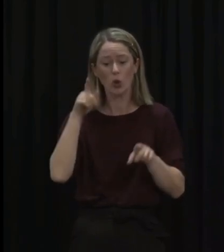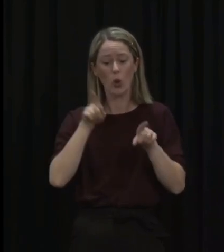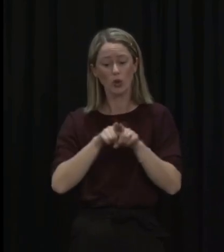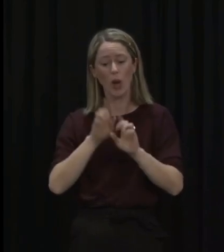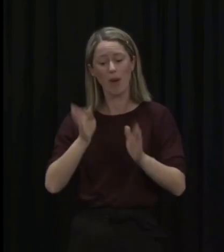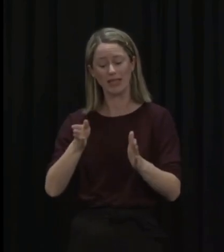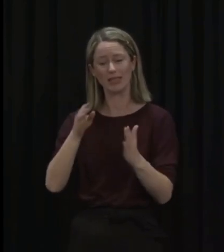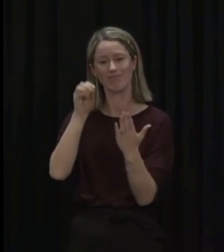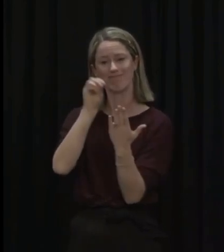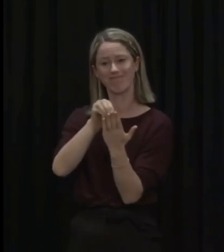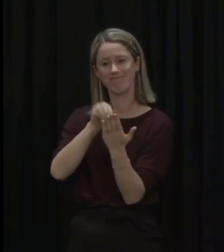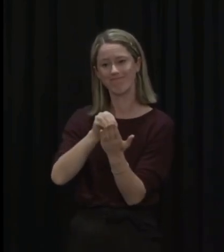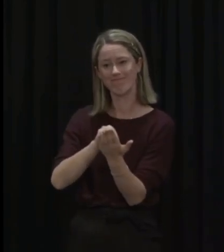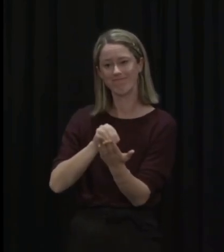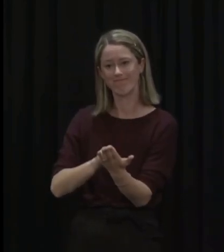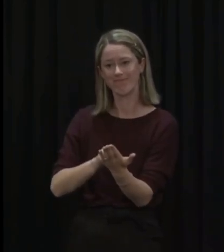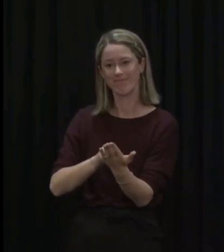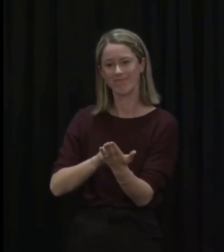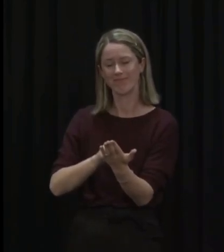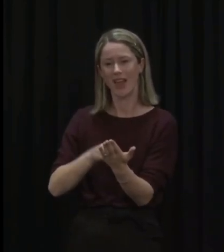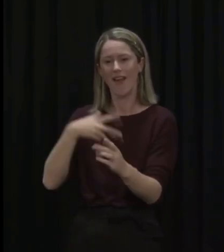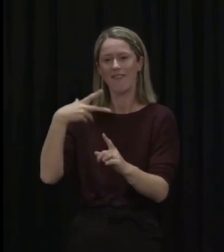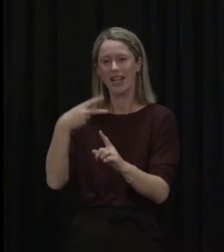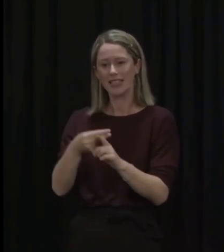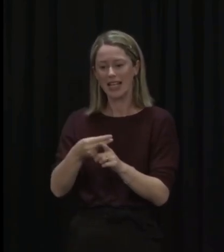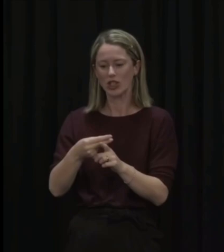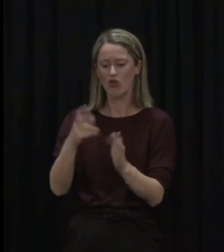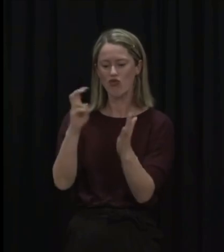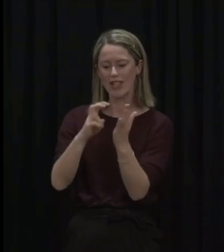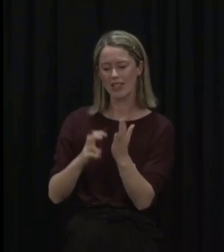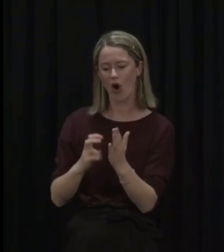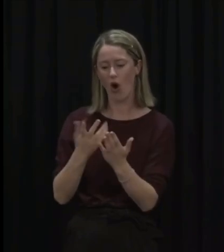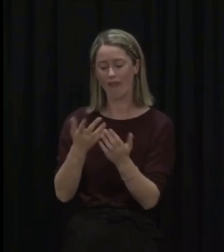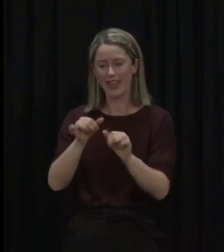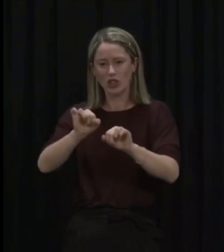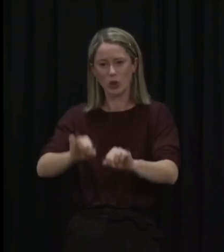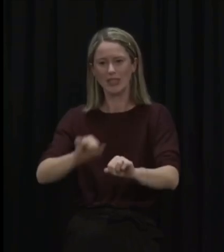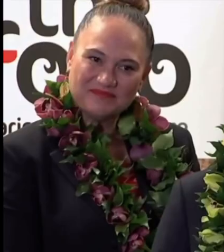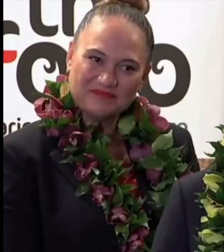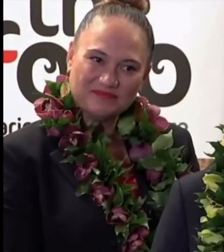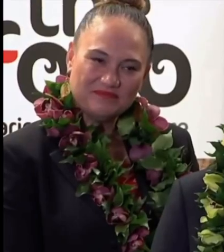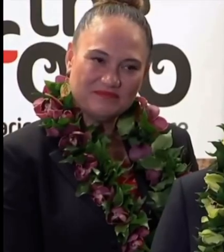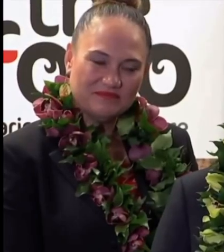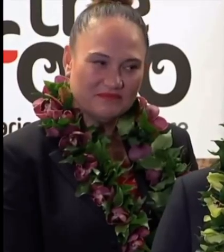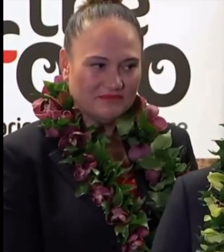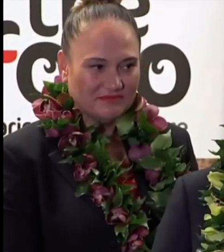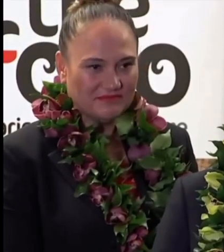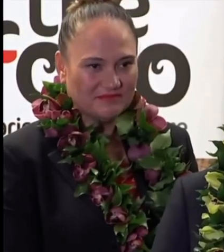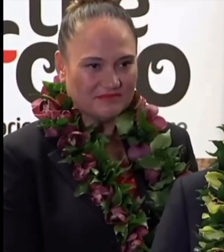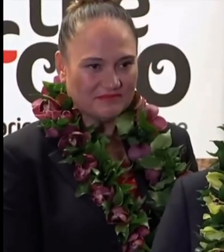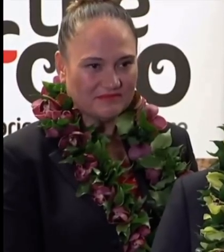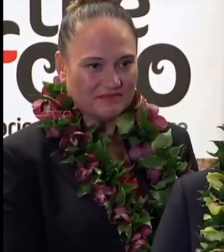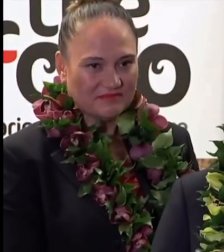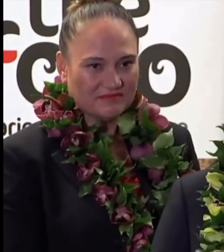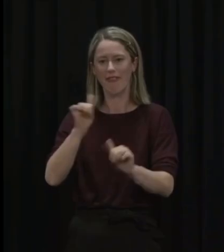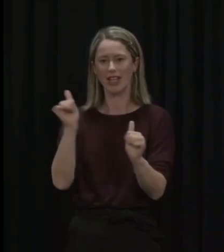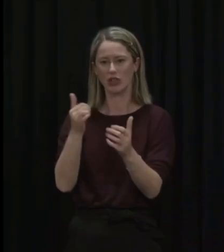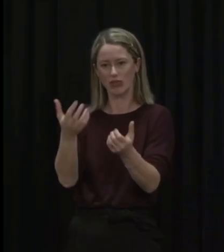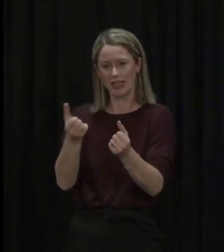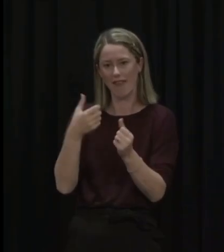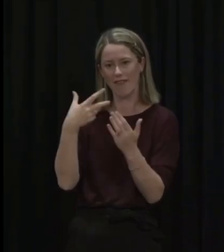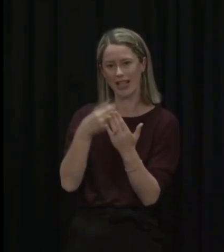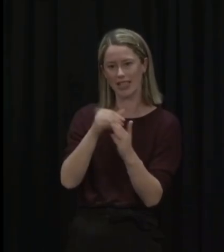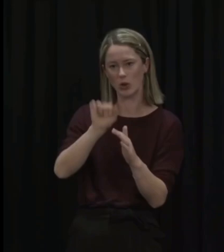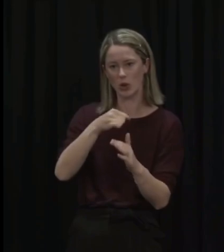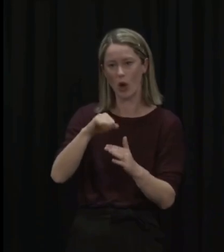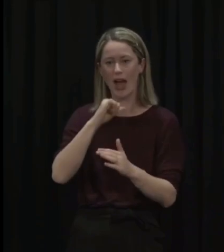be required to keep a COVID-19 vaccination register of their students. There was no compulsory vaccination. Students